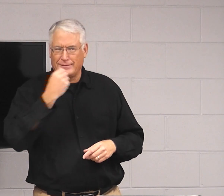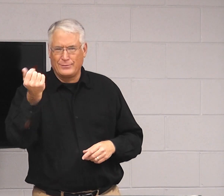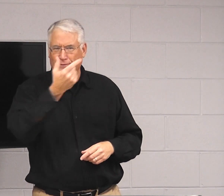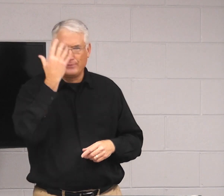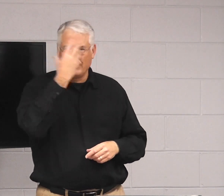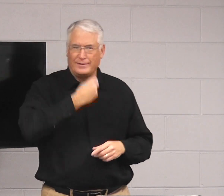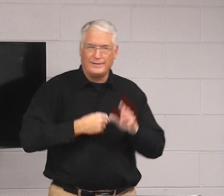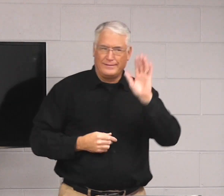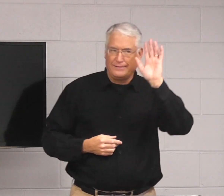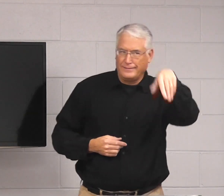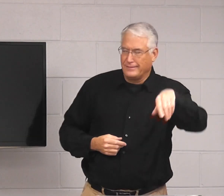We're awful.